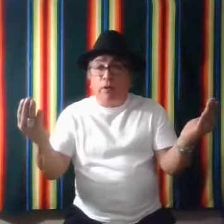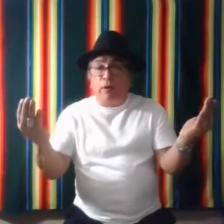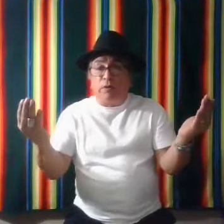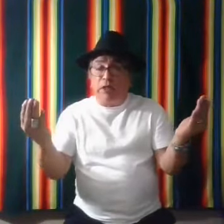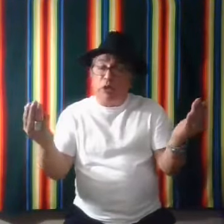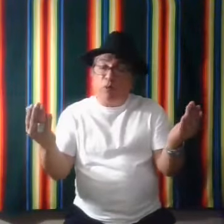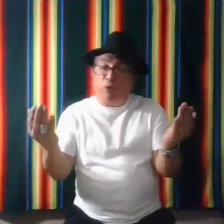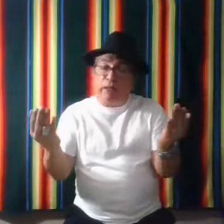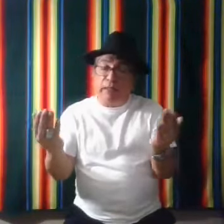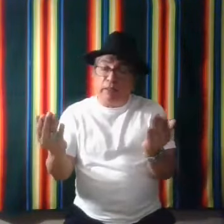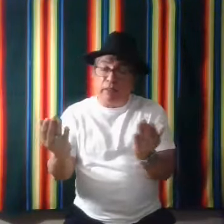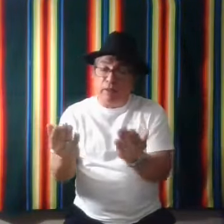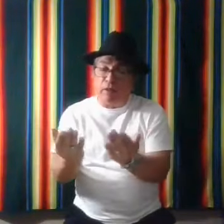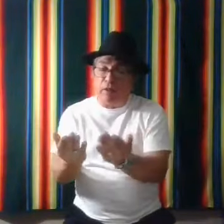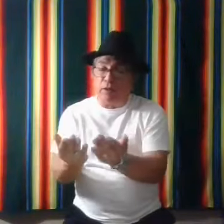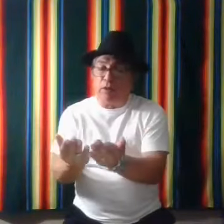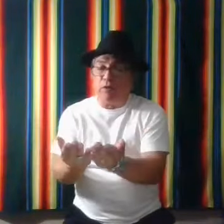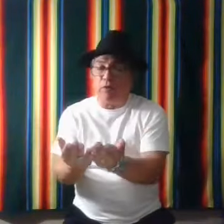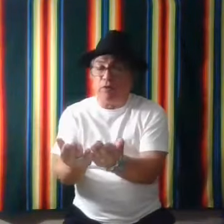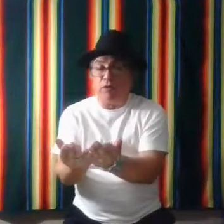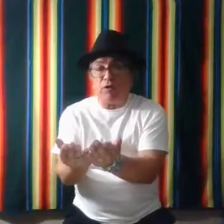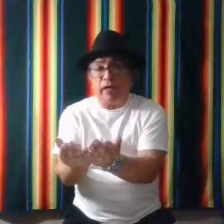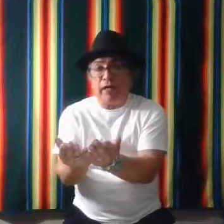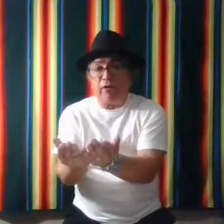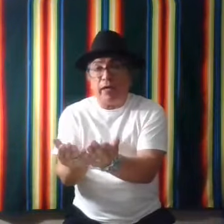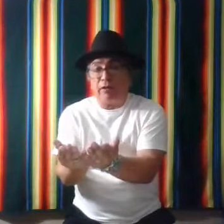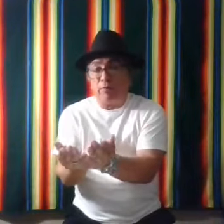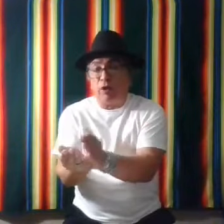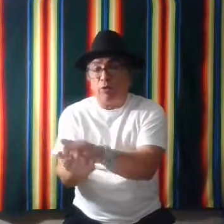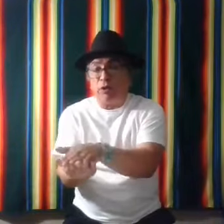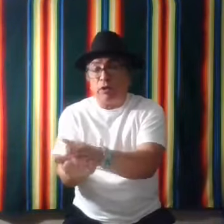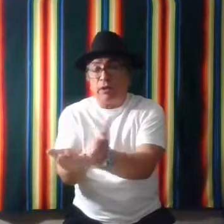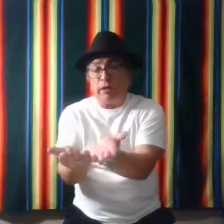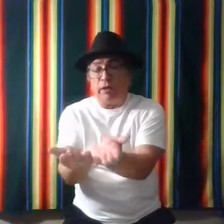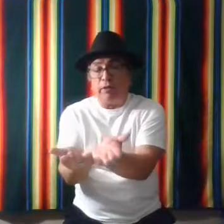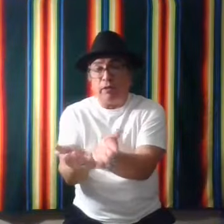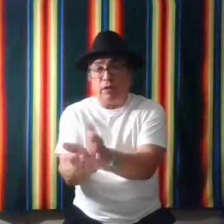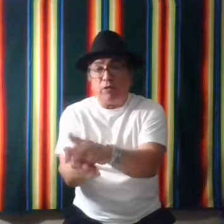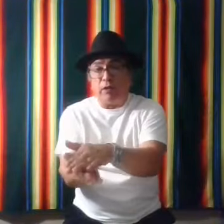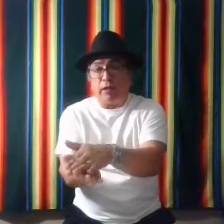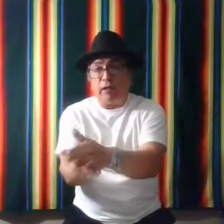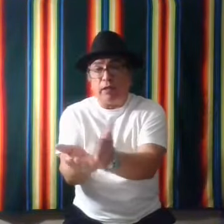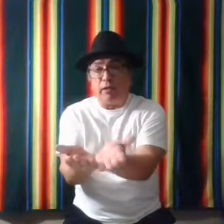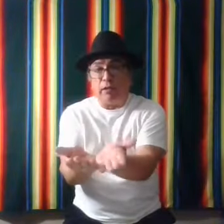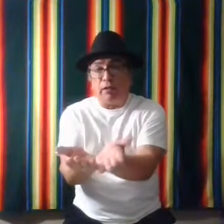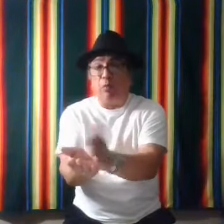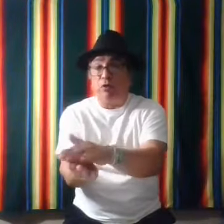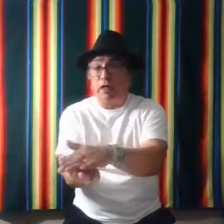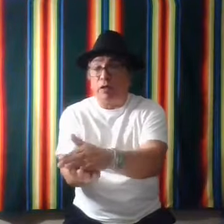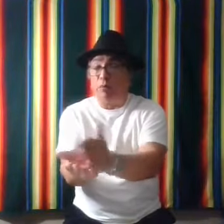Then you would bring it to, to the, your hands up close. You do it like that. Almost like a